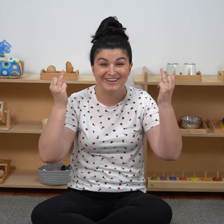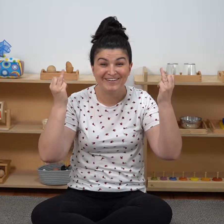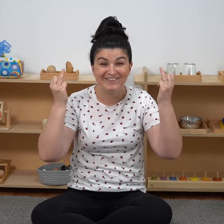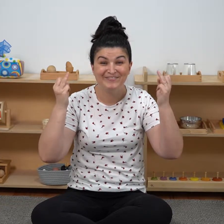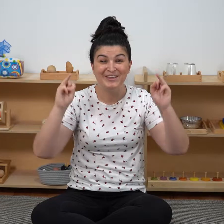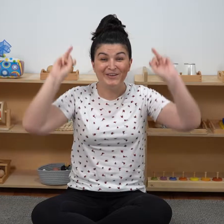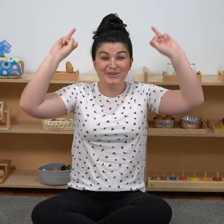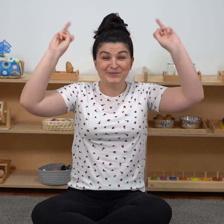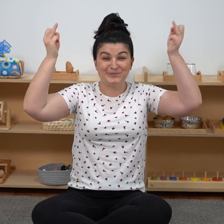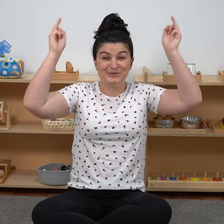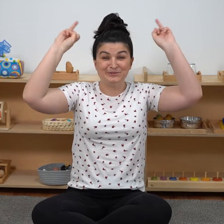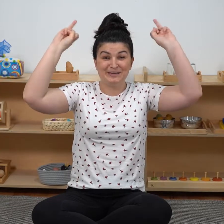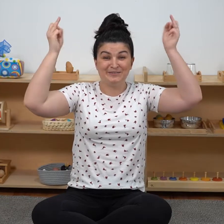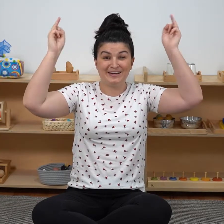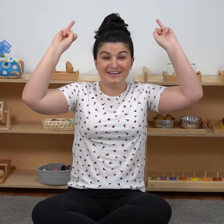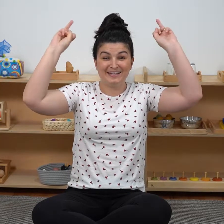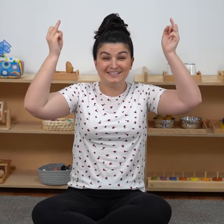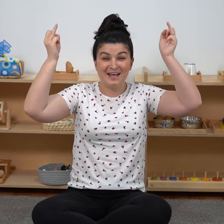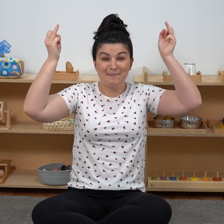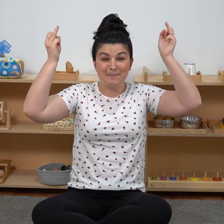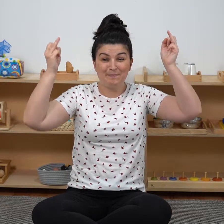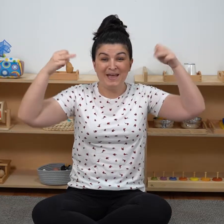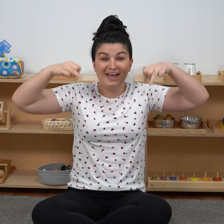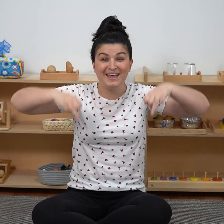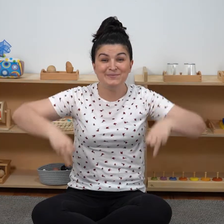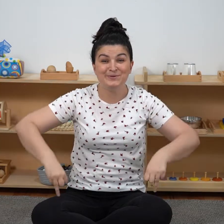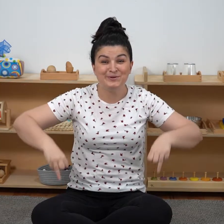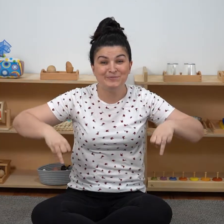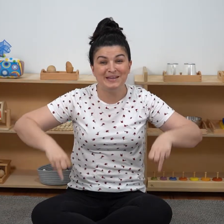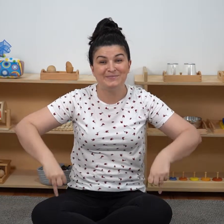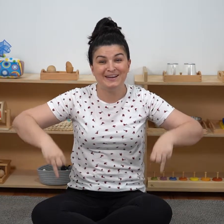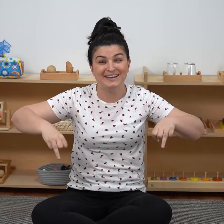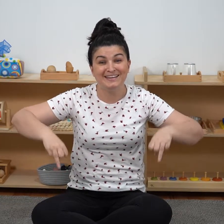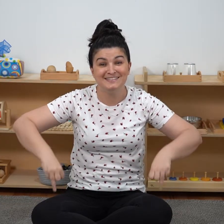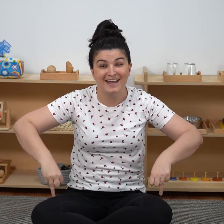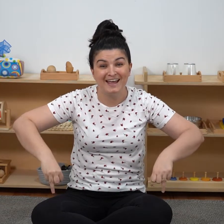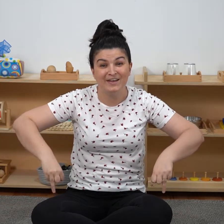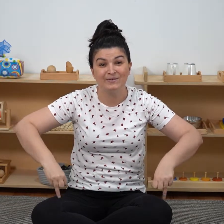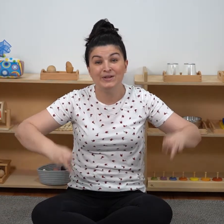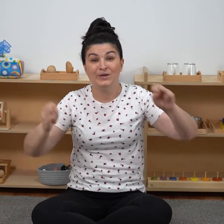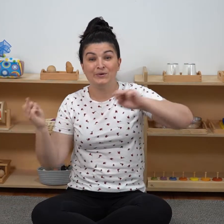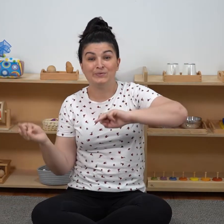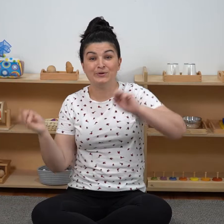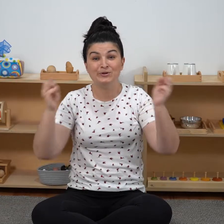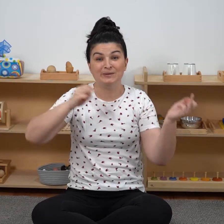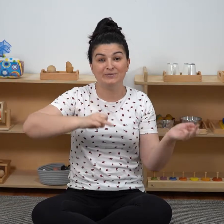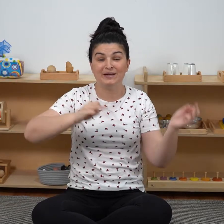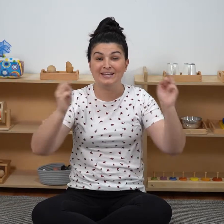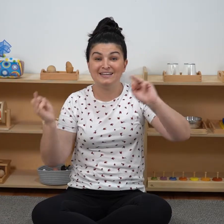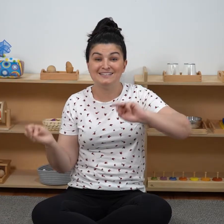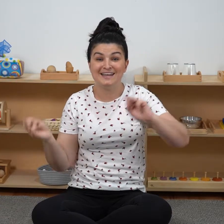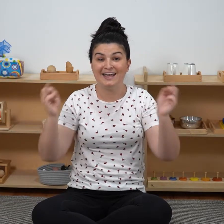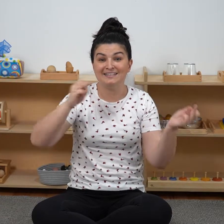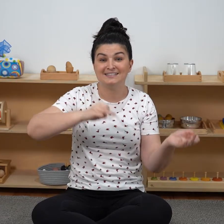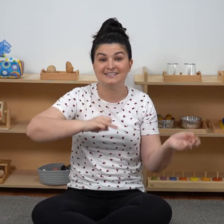go. Ruby Ring is up and Ruby Ring is down. Ruby Ring is dancing